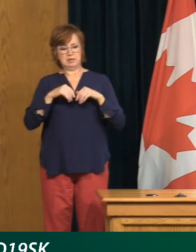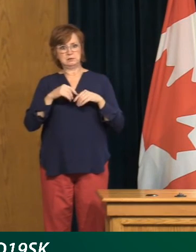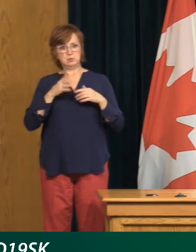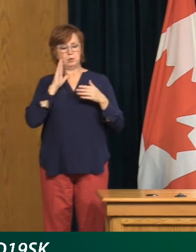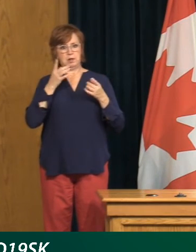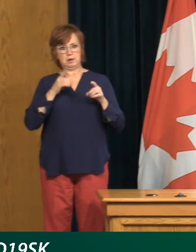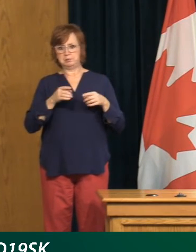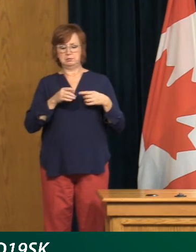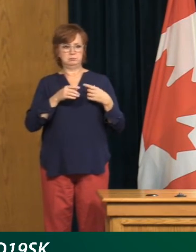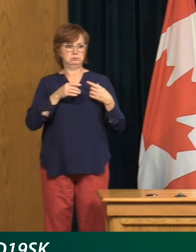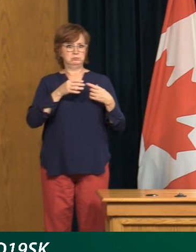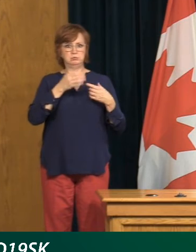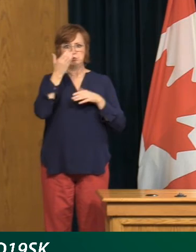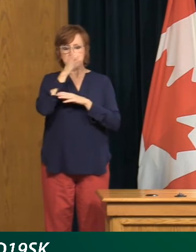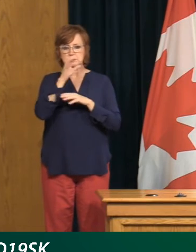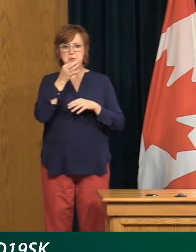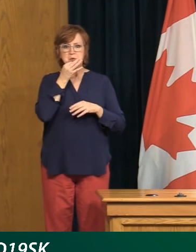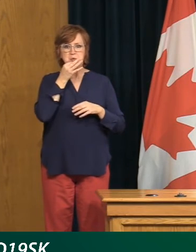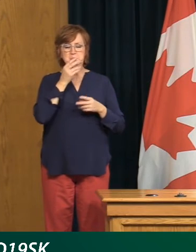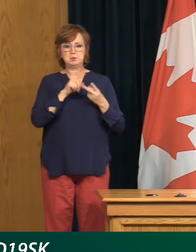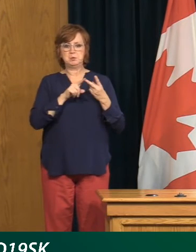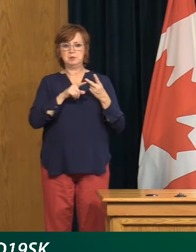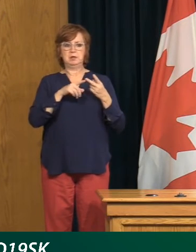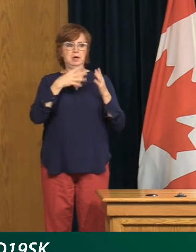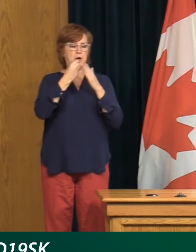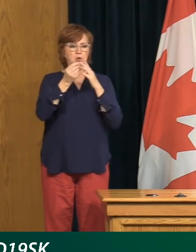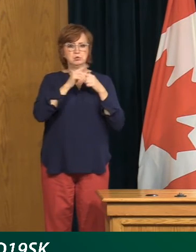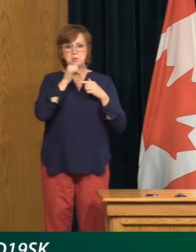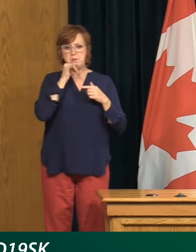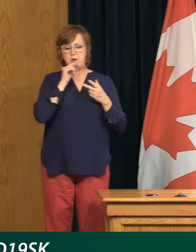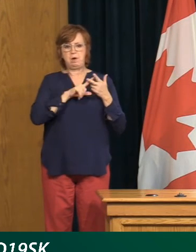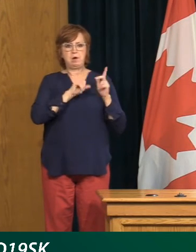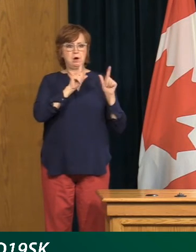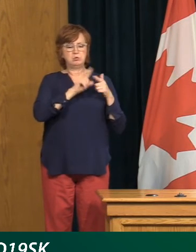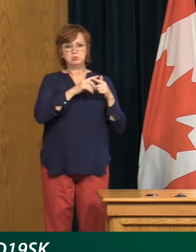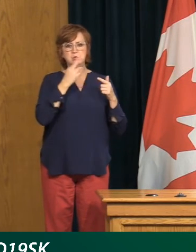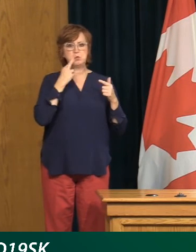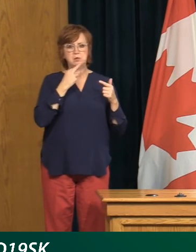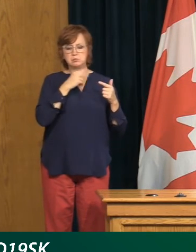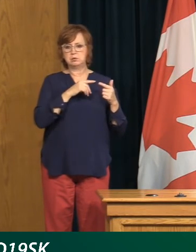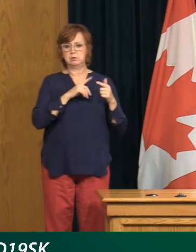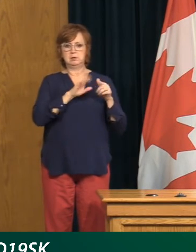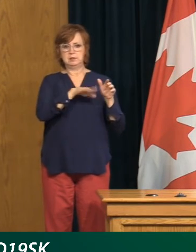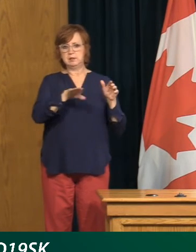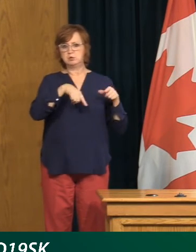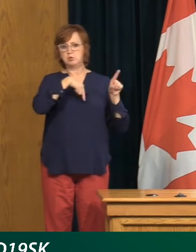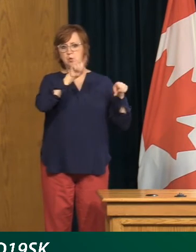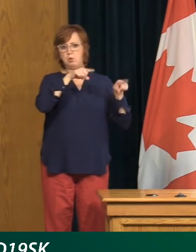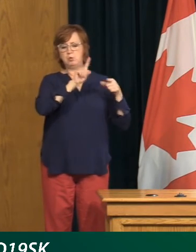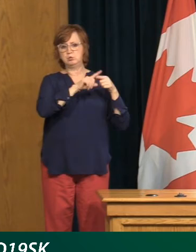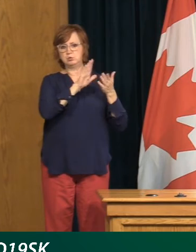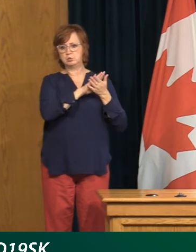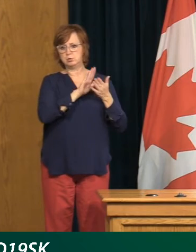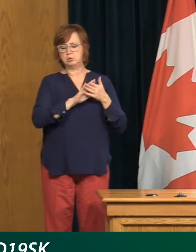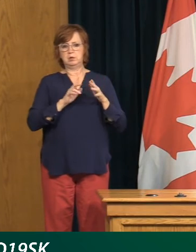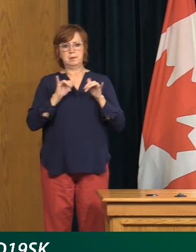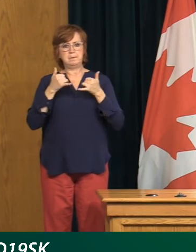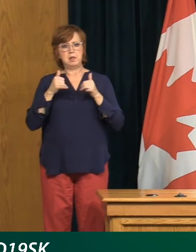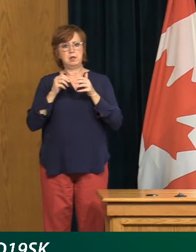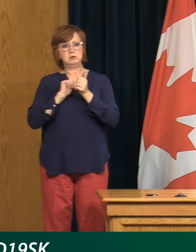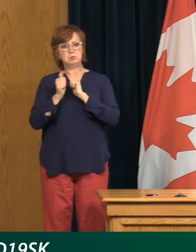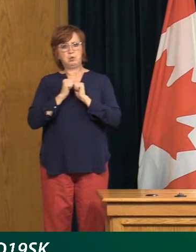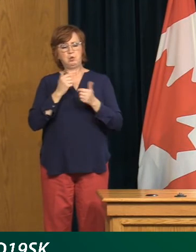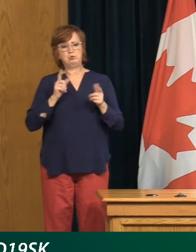whether it's going out, eating at a restaurant, you know, going to a bar, going to work, children going to school, playing the sport we